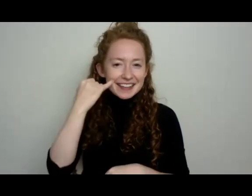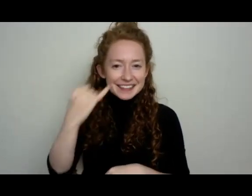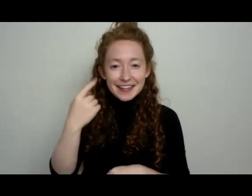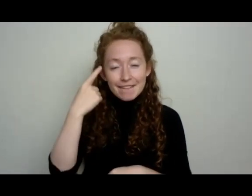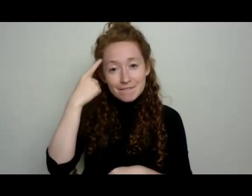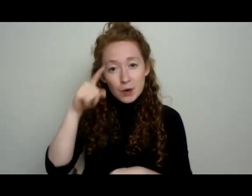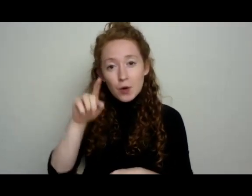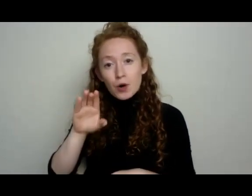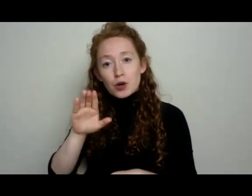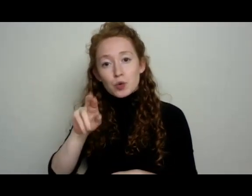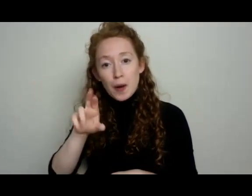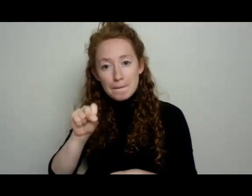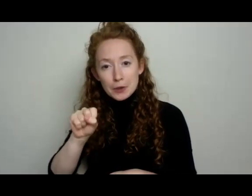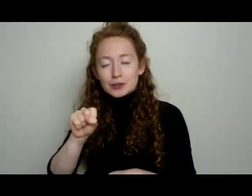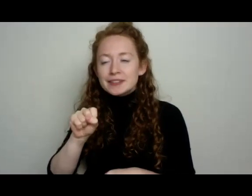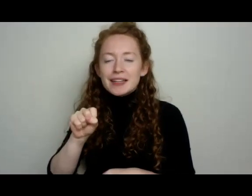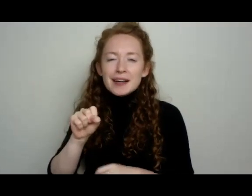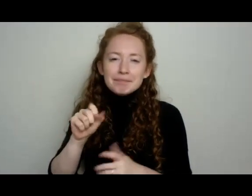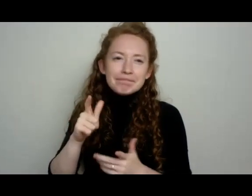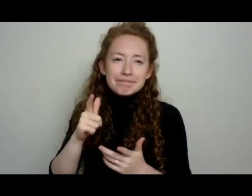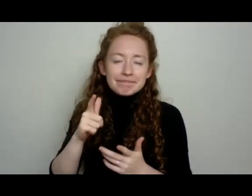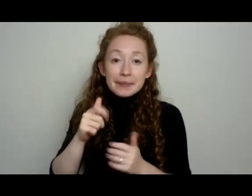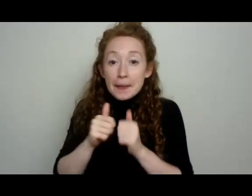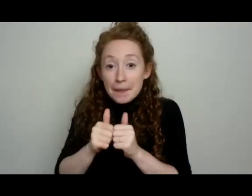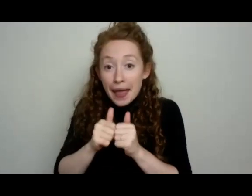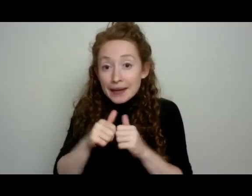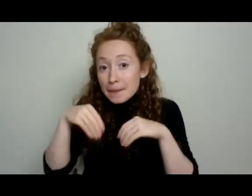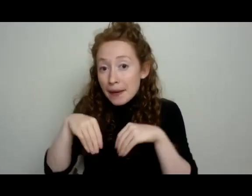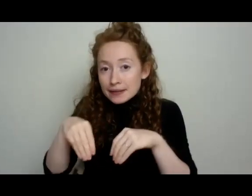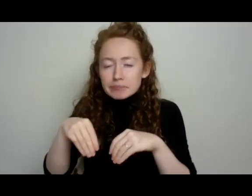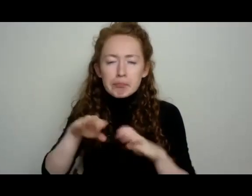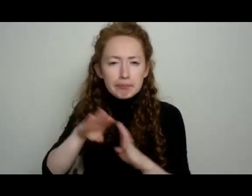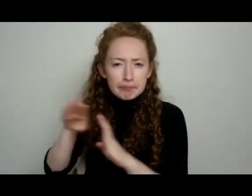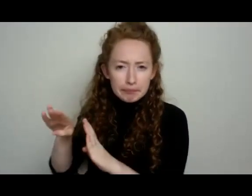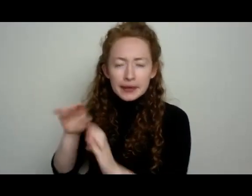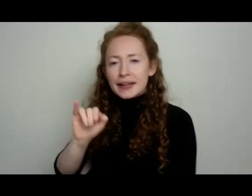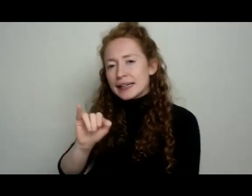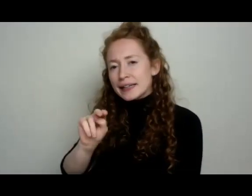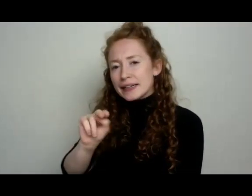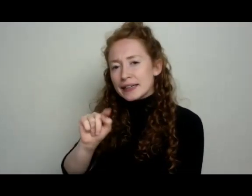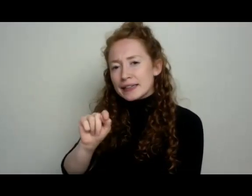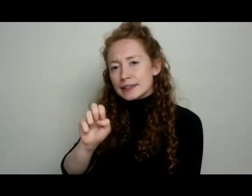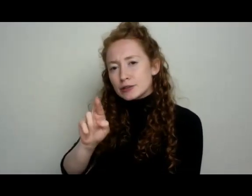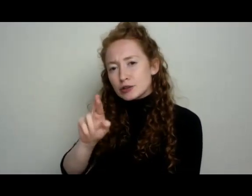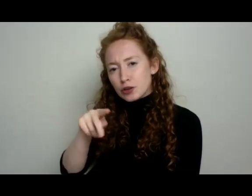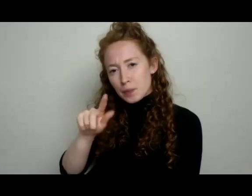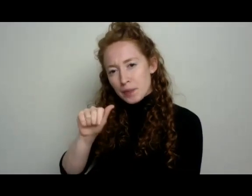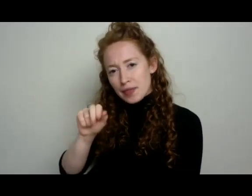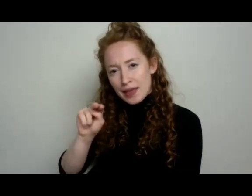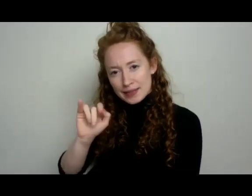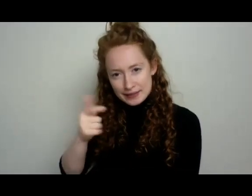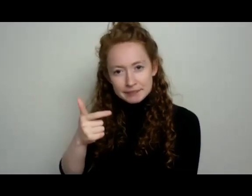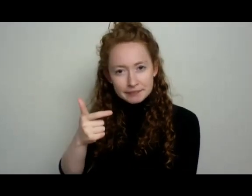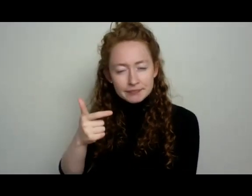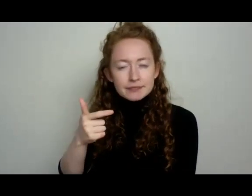interplanting concept is more of the, more of the magic compared to like chemistry. Um, so